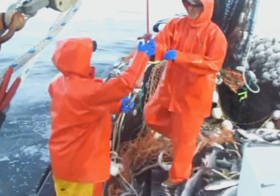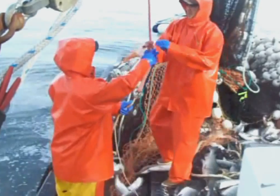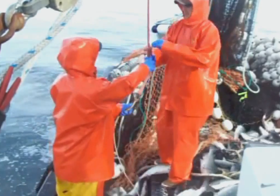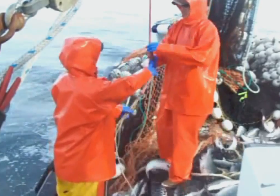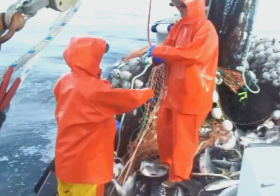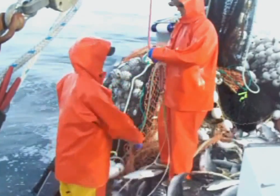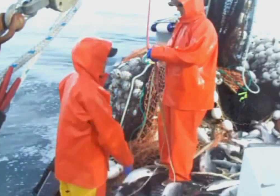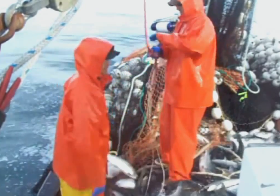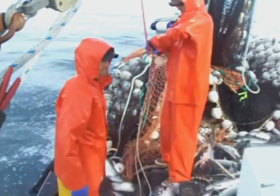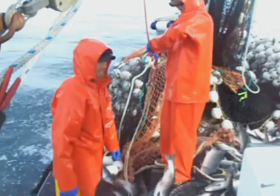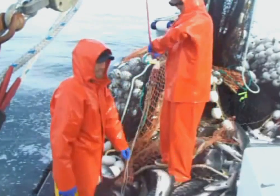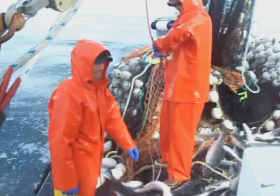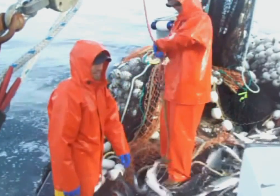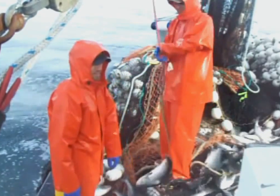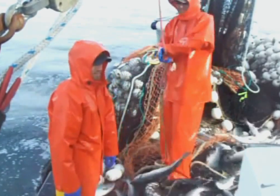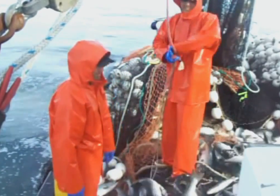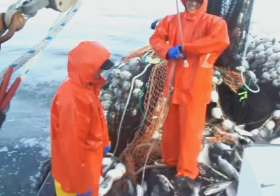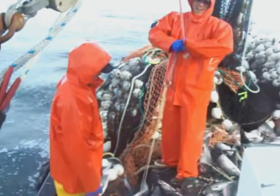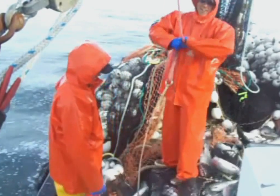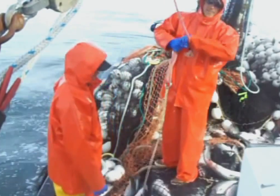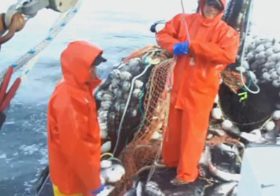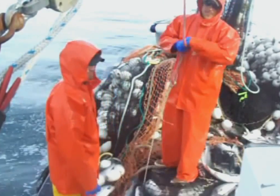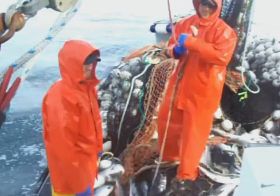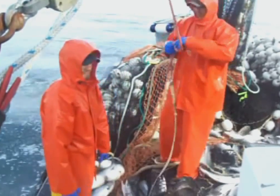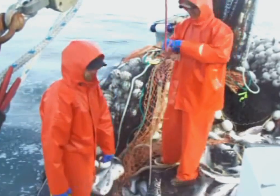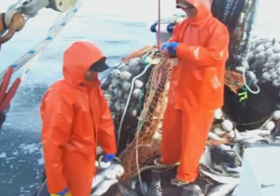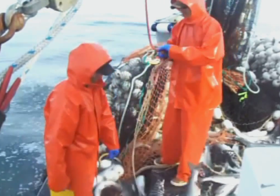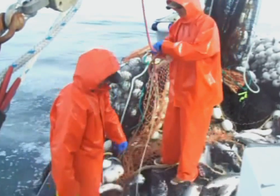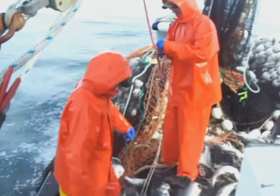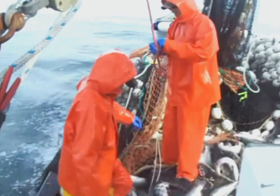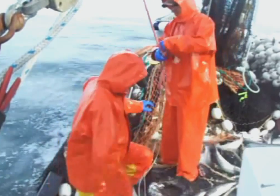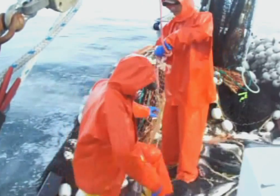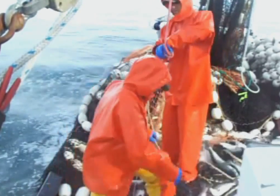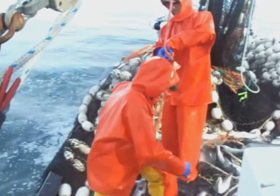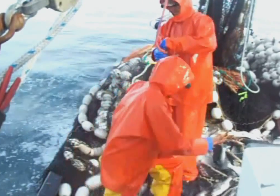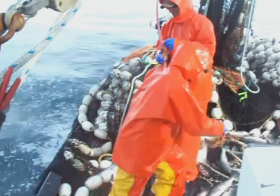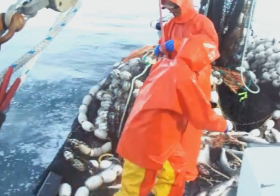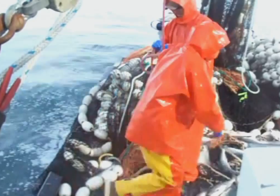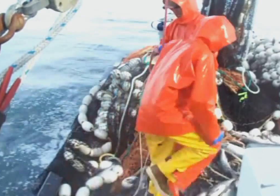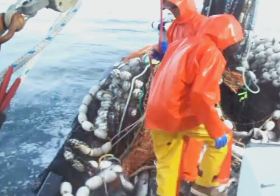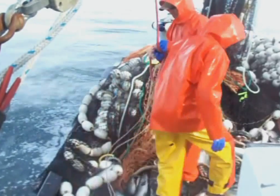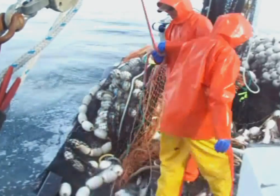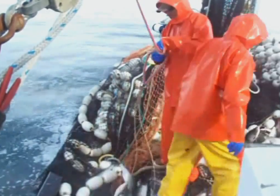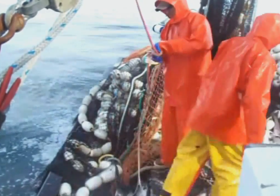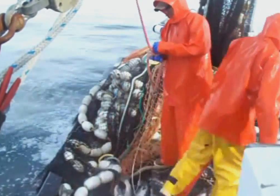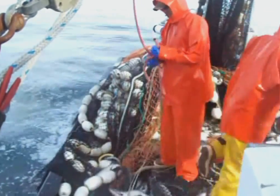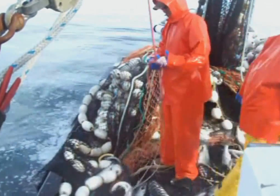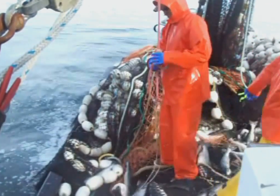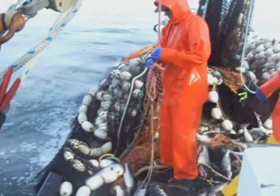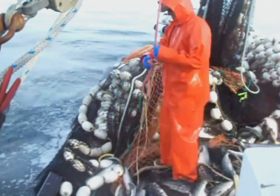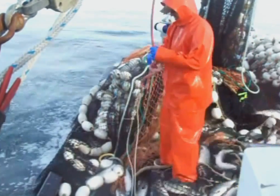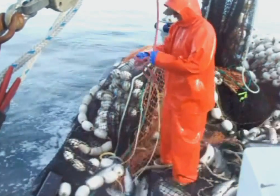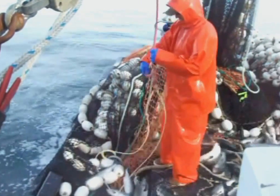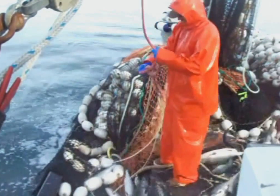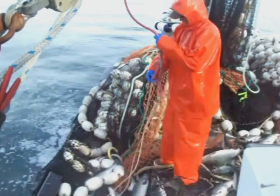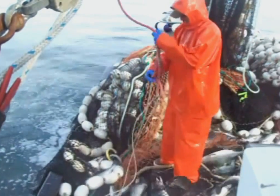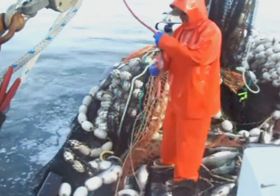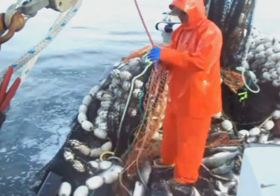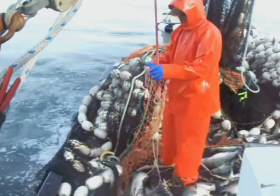this part of the process. They get killed in the ocean. Some men don't get to make it to the part of his